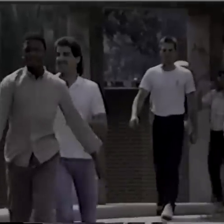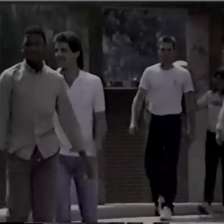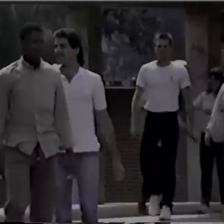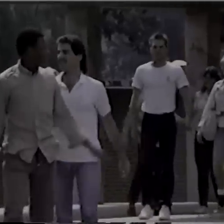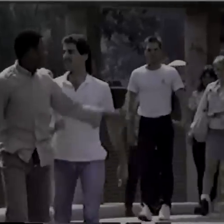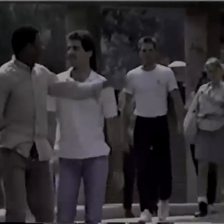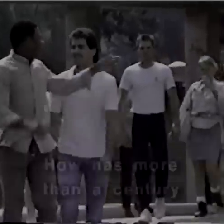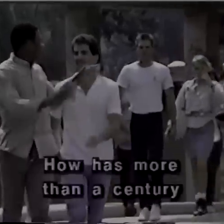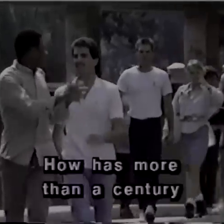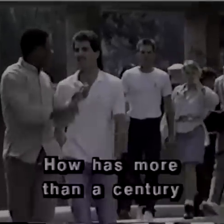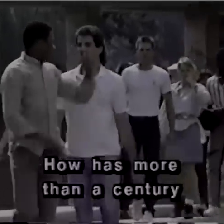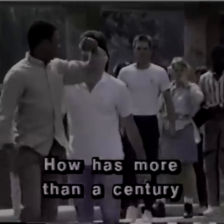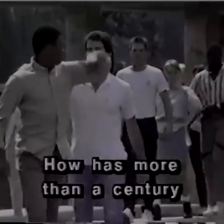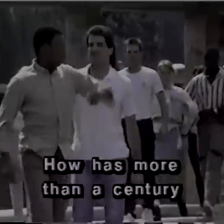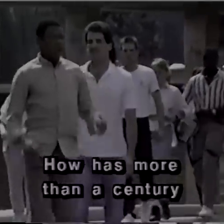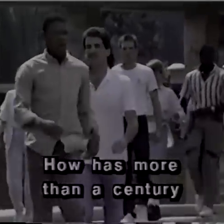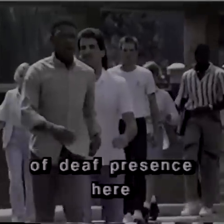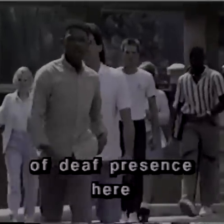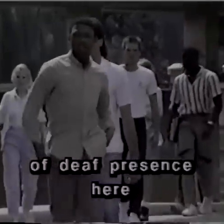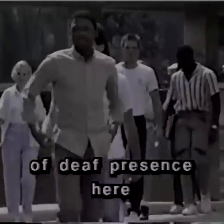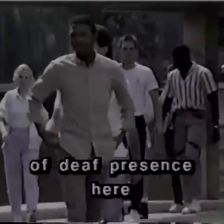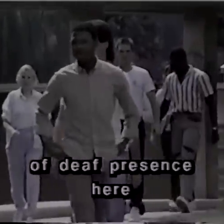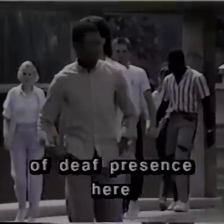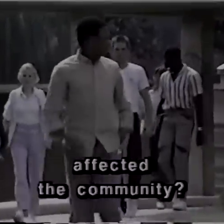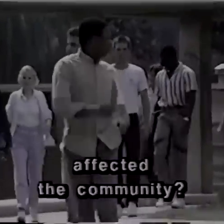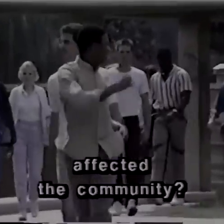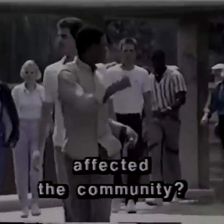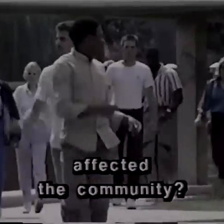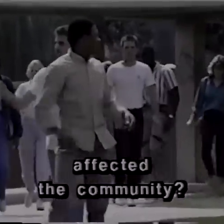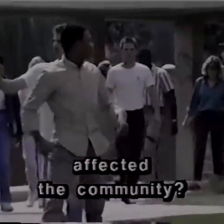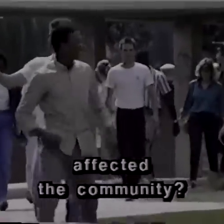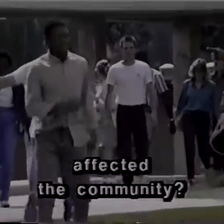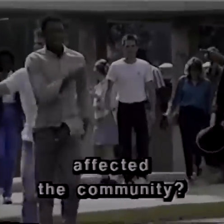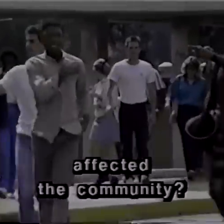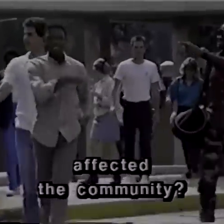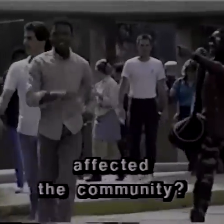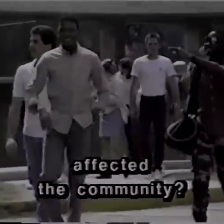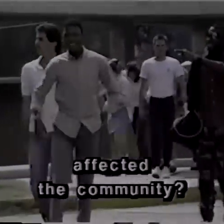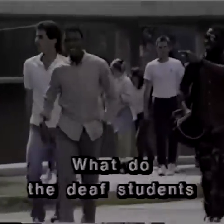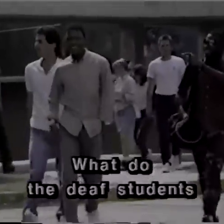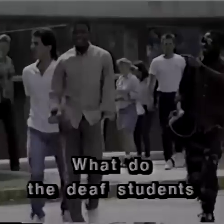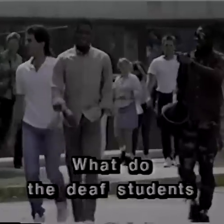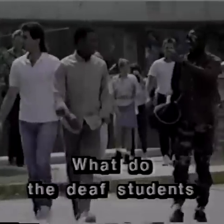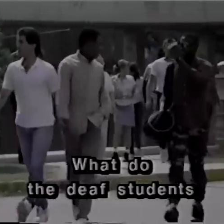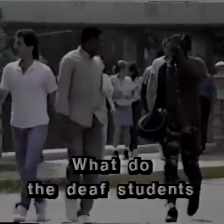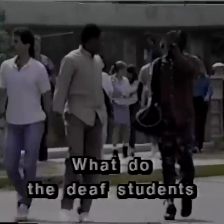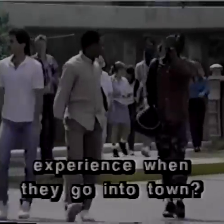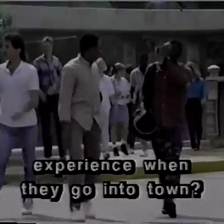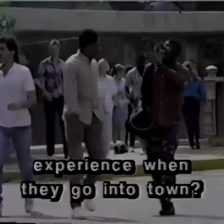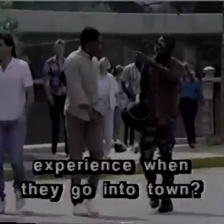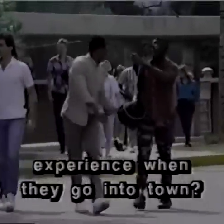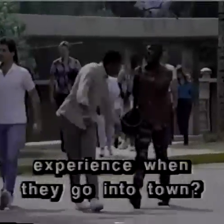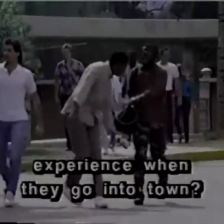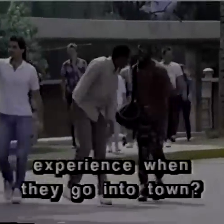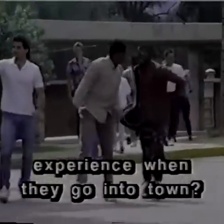How has more than a century of deaf presence here affected the community? What do the deaf students experience when they go into town?